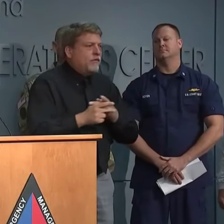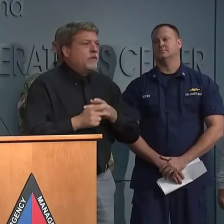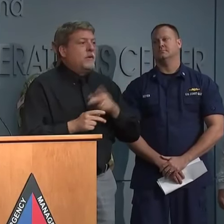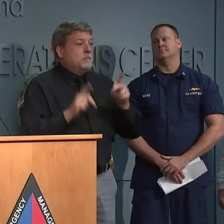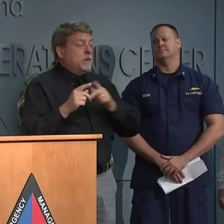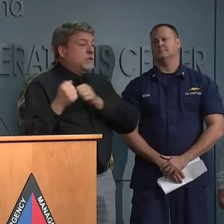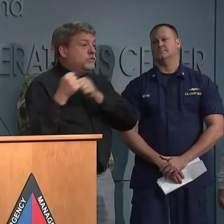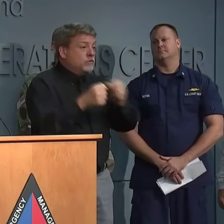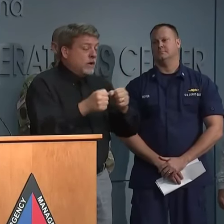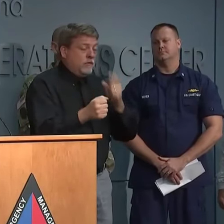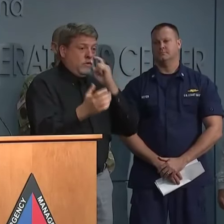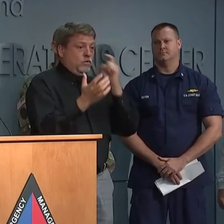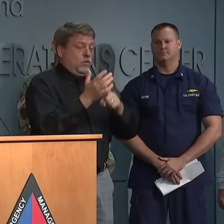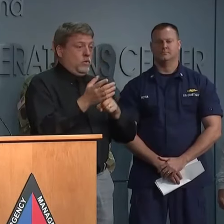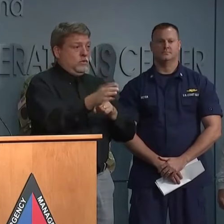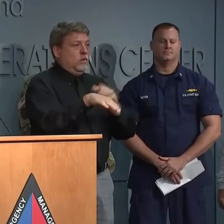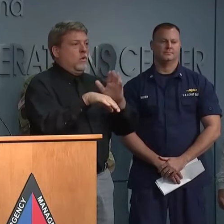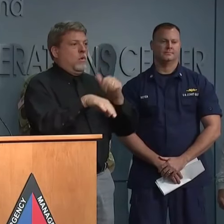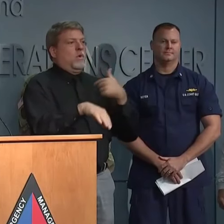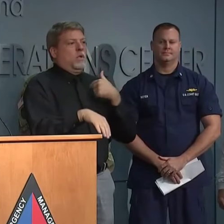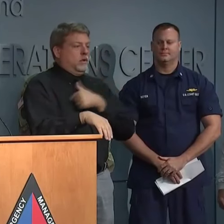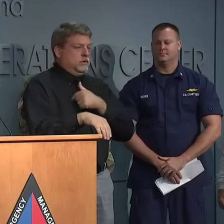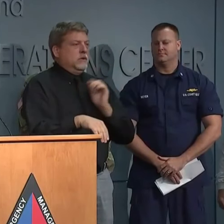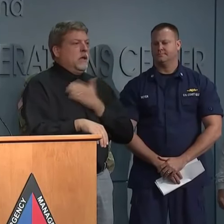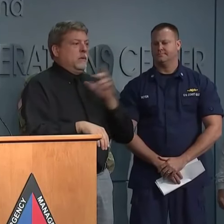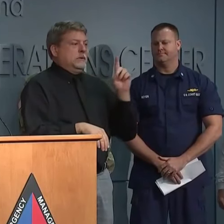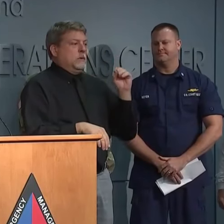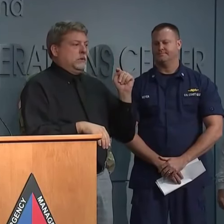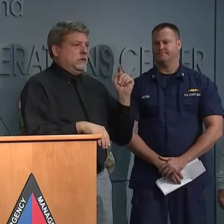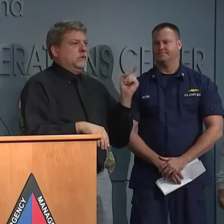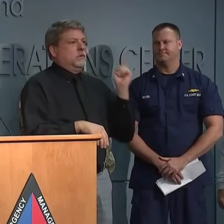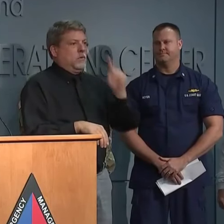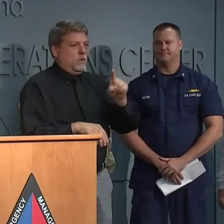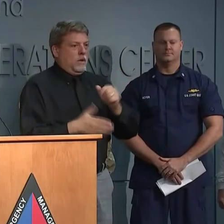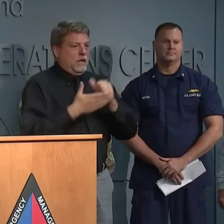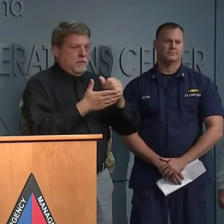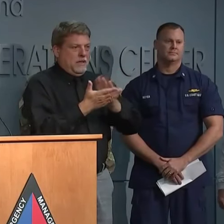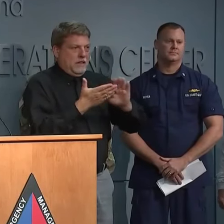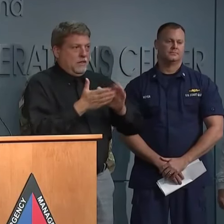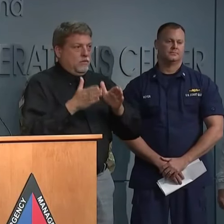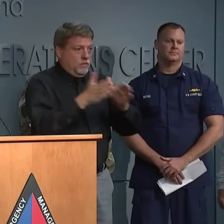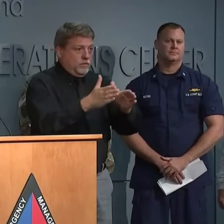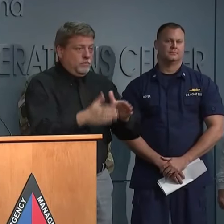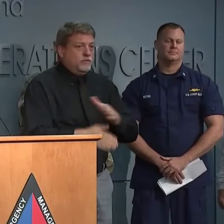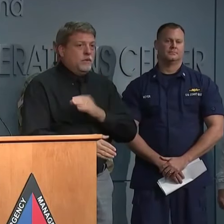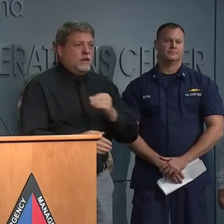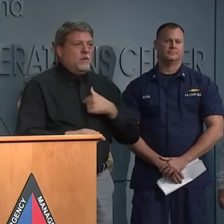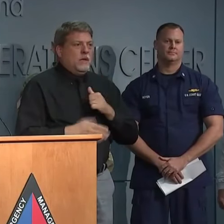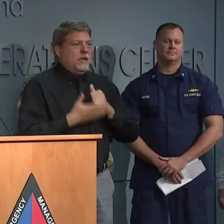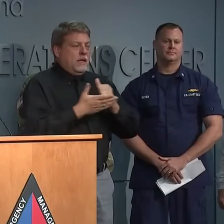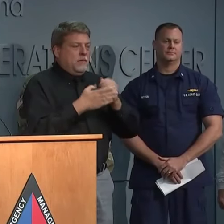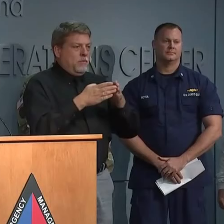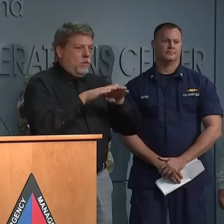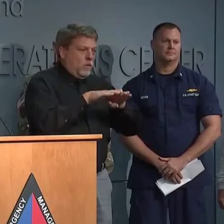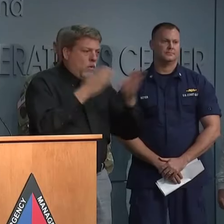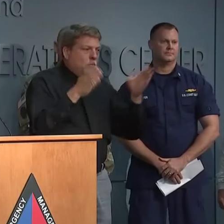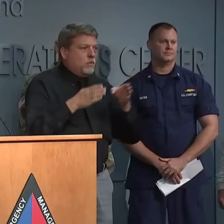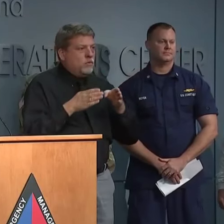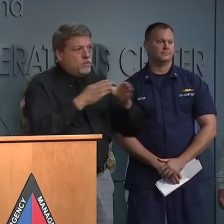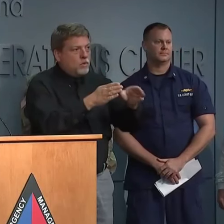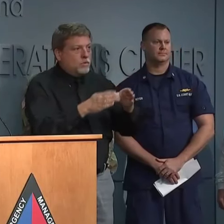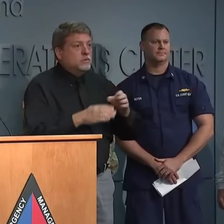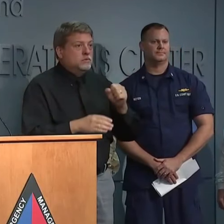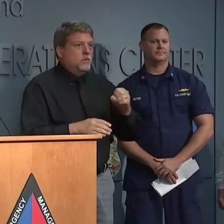hazards and working quickly with our DOT partners to remedy these hazards and to prevent and block roadways to prevent further